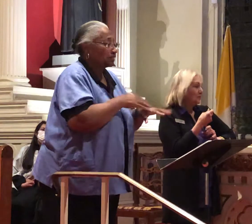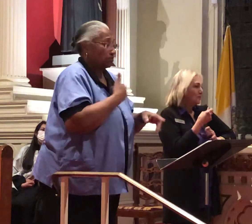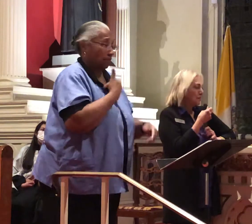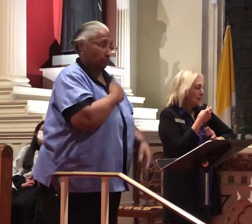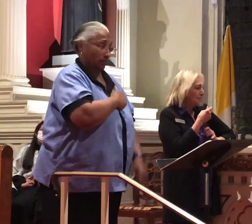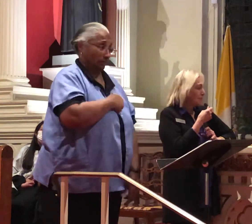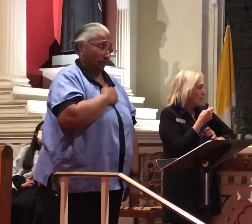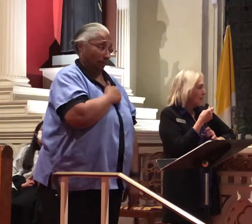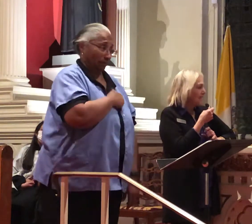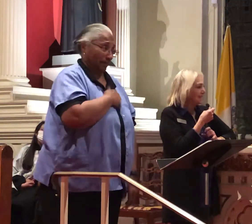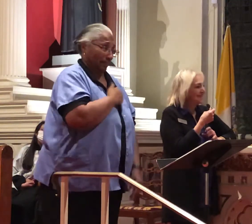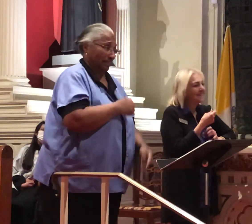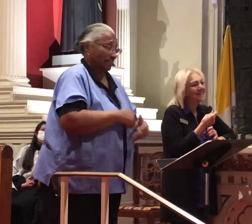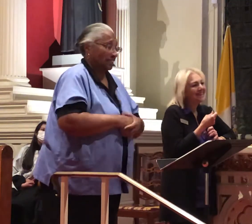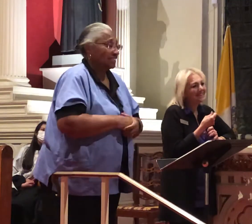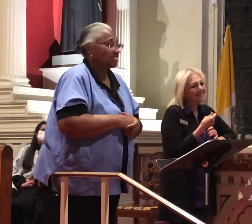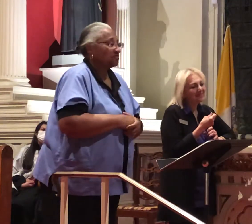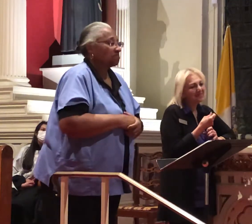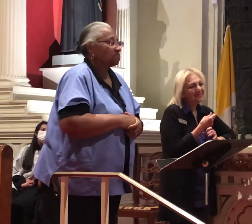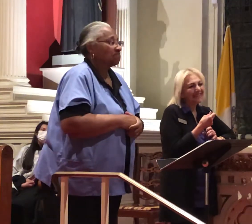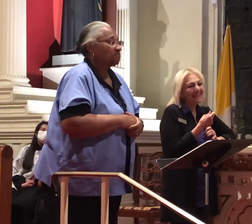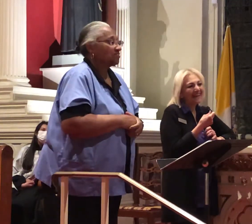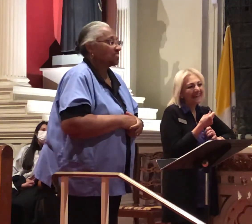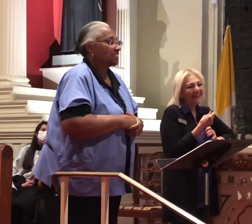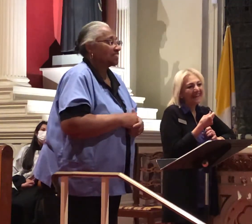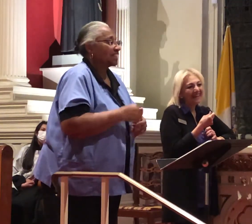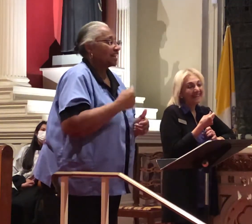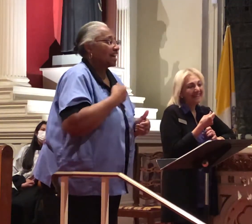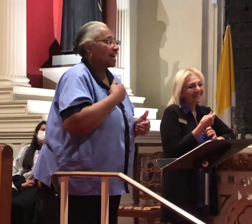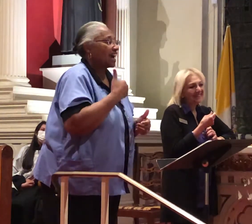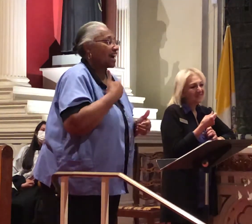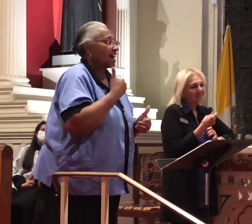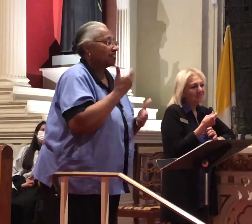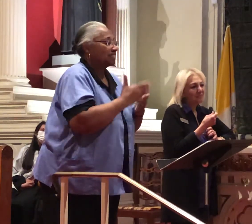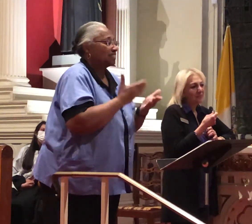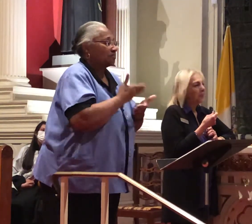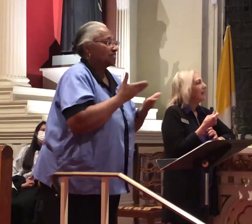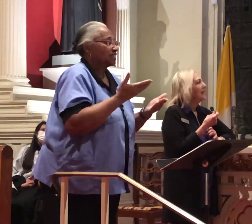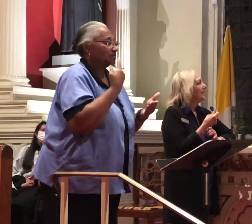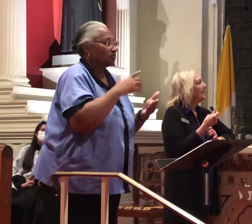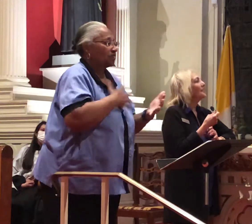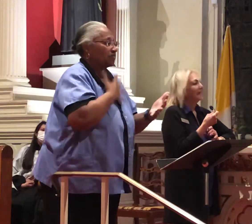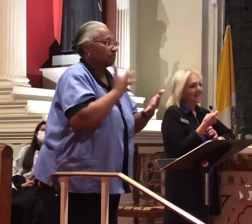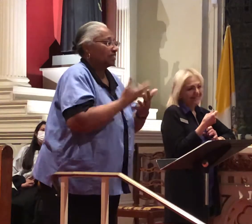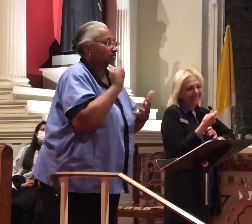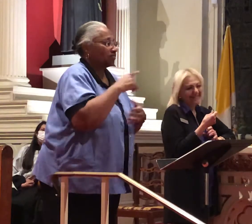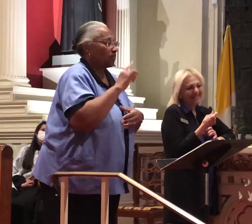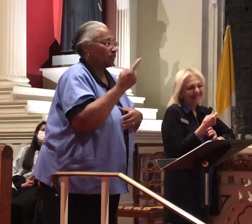took me by surprise I have some material for confession for first Friday